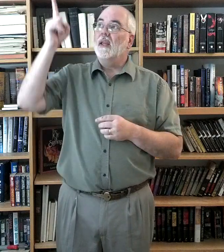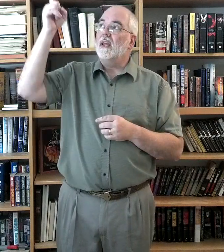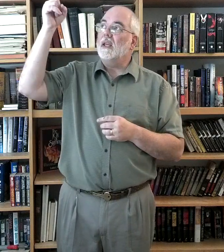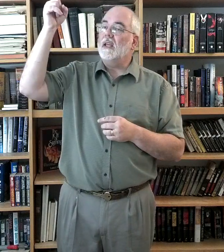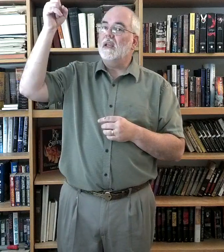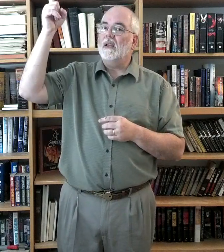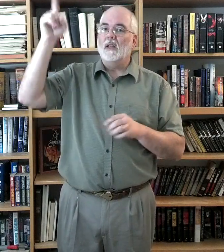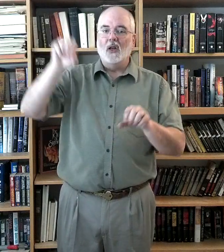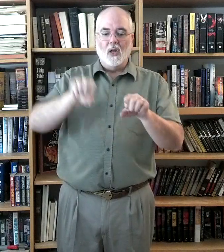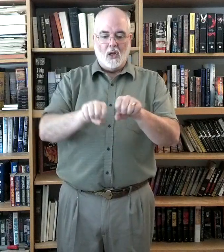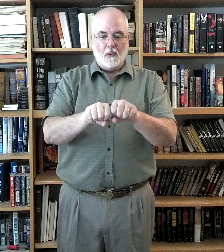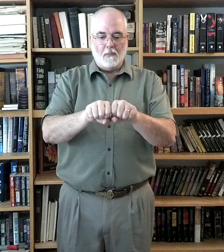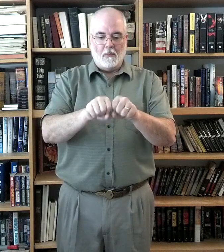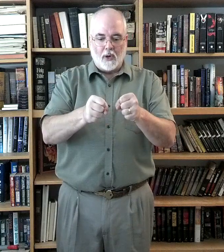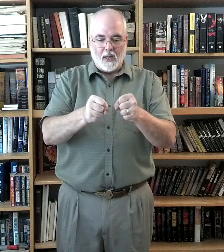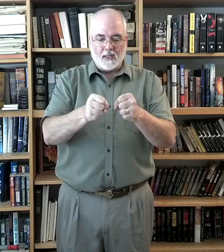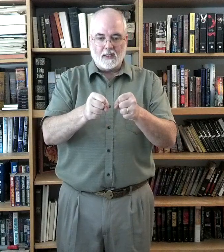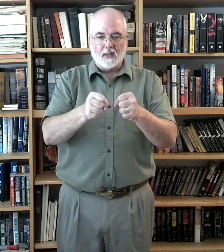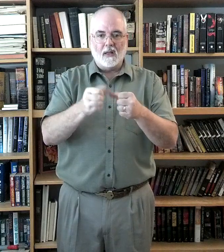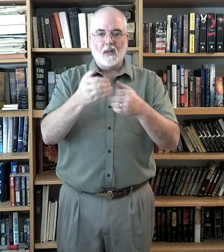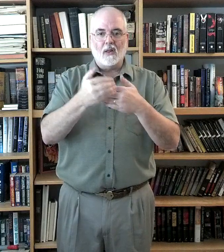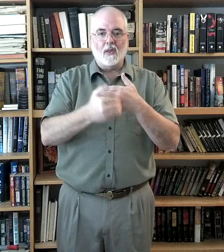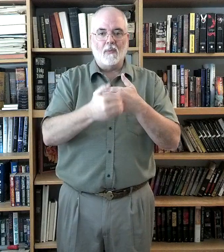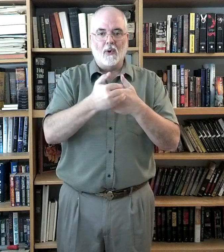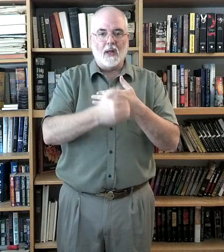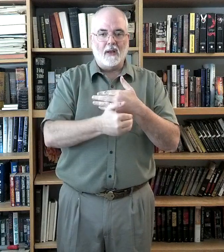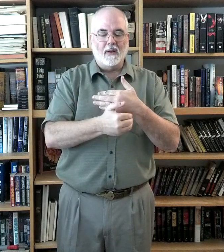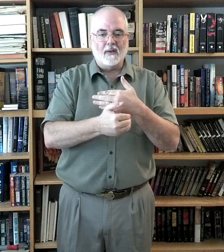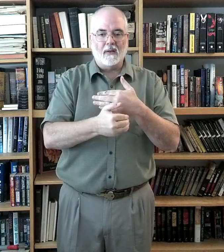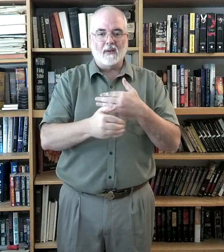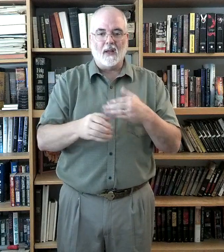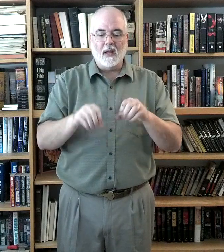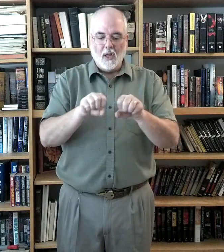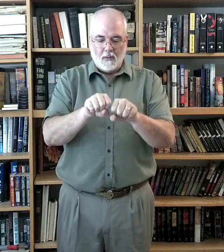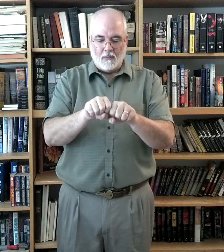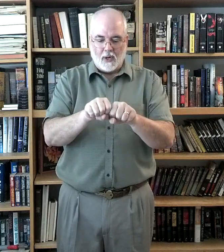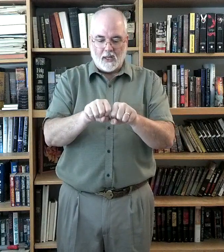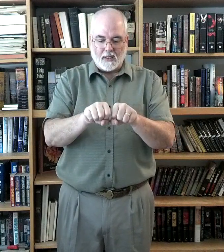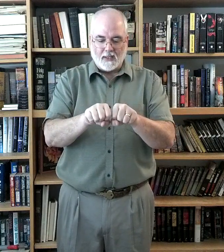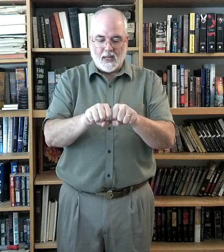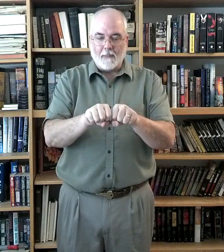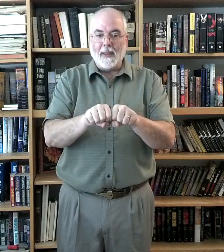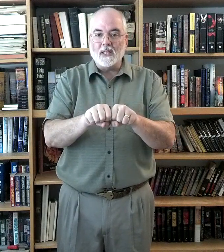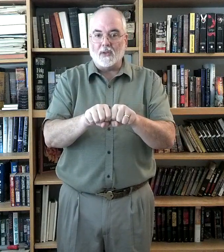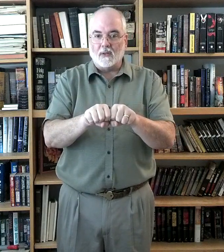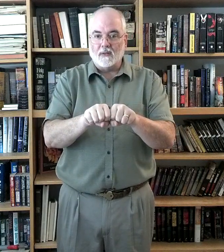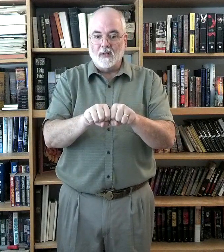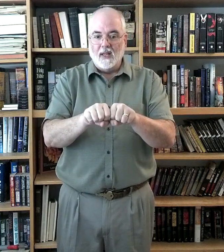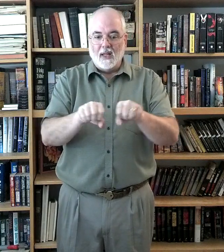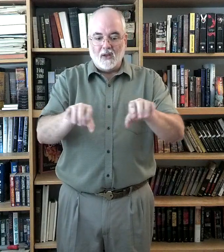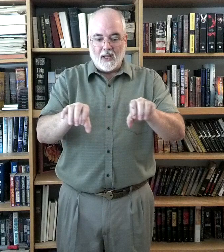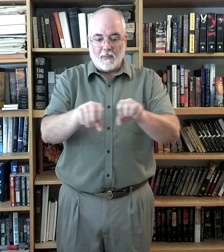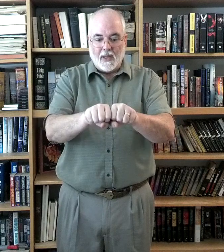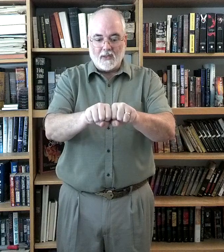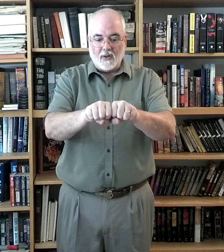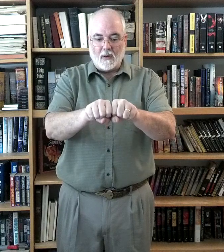He breaks the bread. Okay? Breaks. It's like a pencil. You've got a pencil and you go,